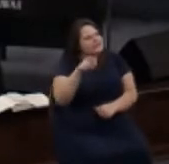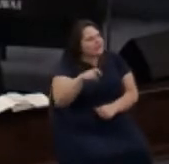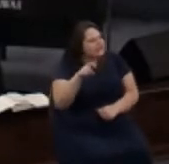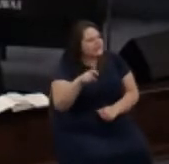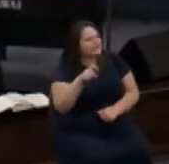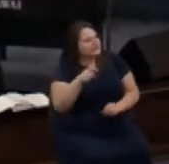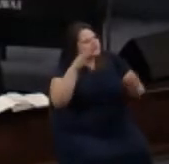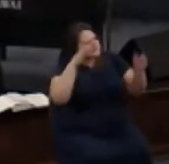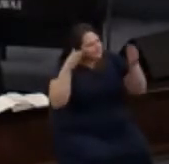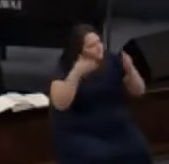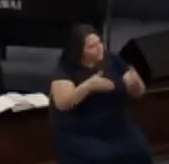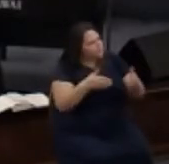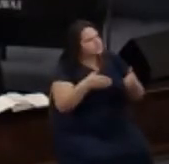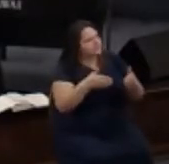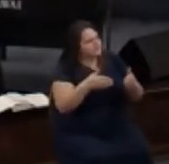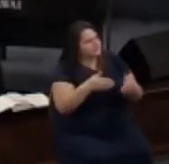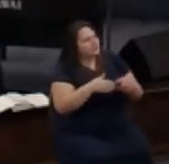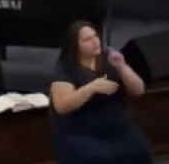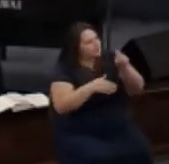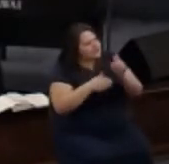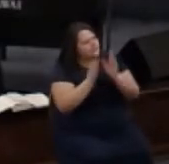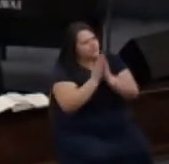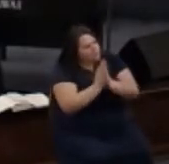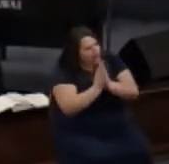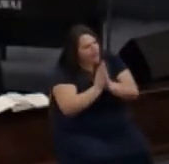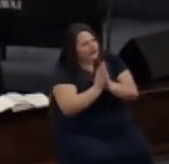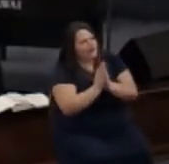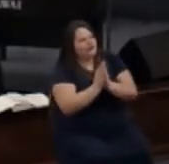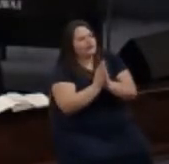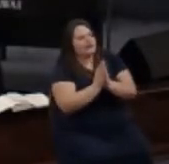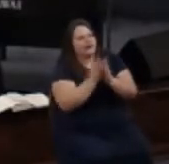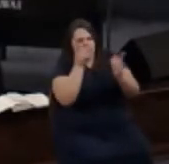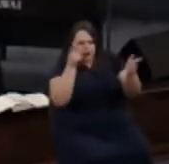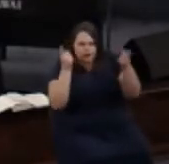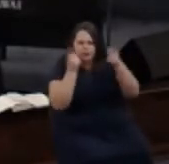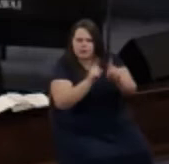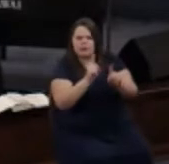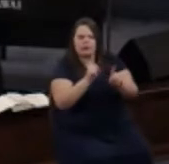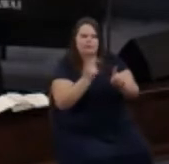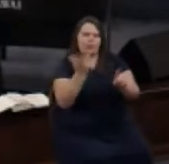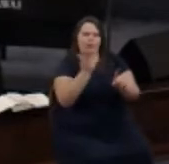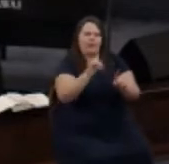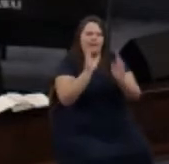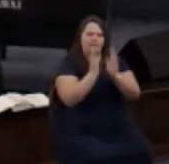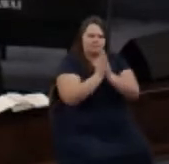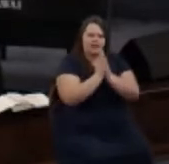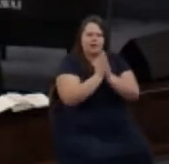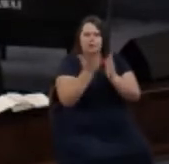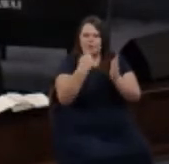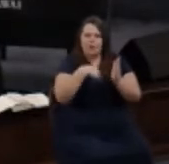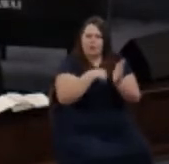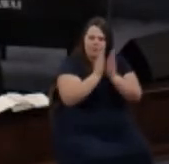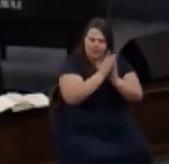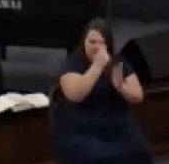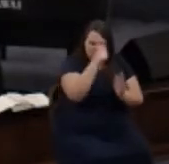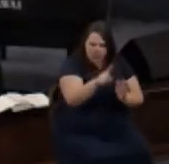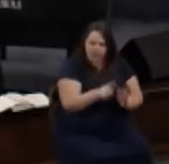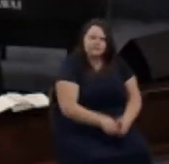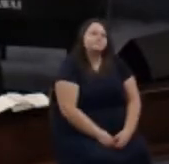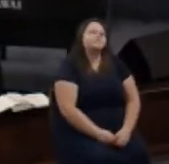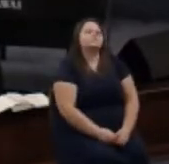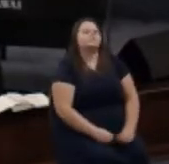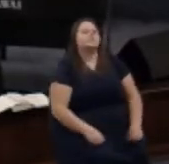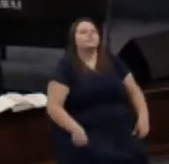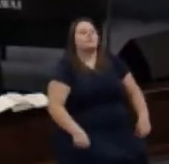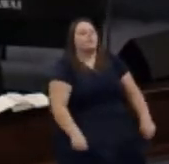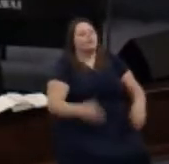focused we need to pray and we need to be in agreement about those prayers about what we are praying for before